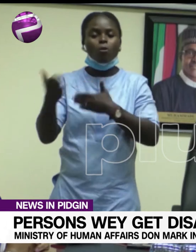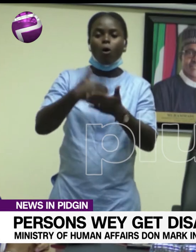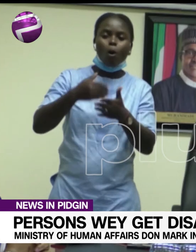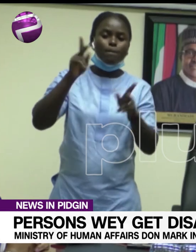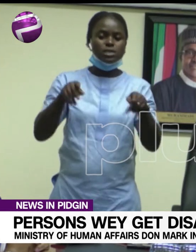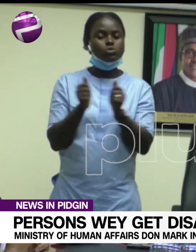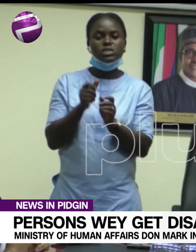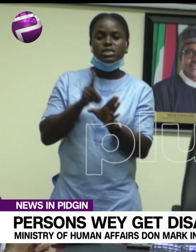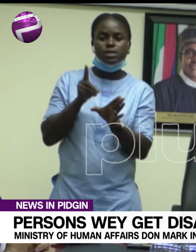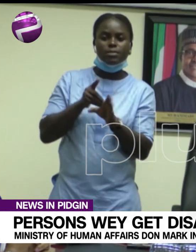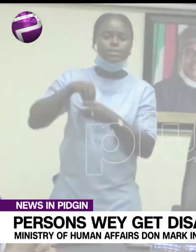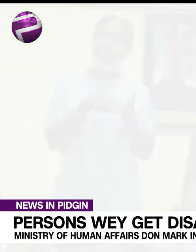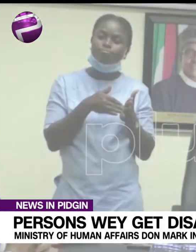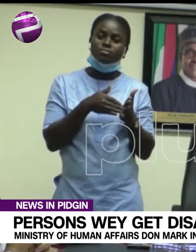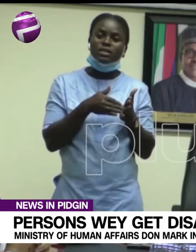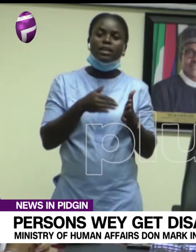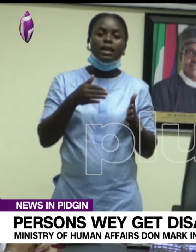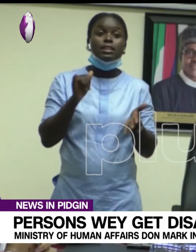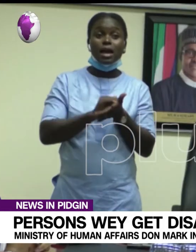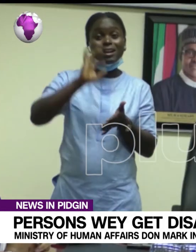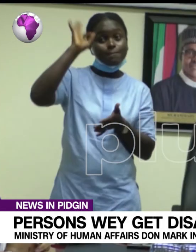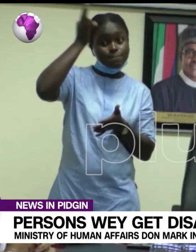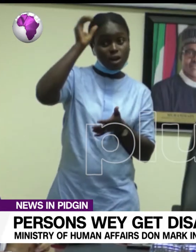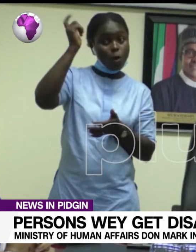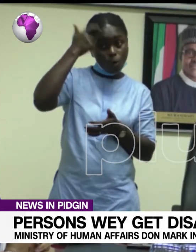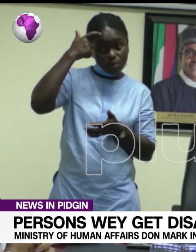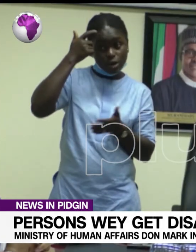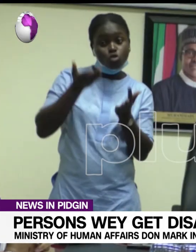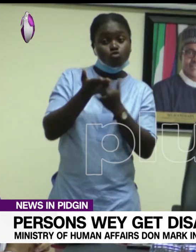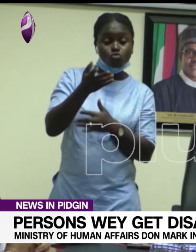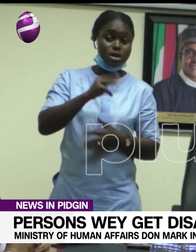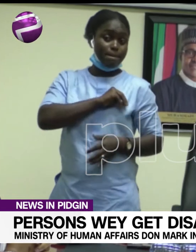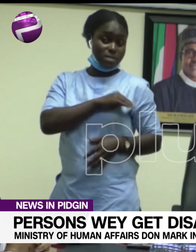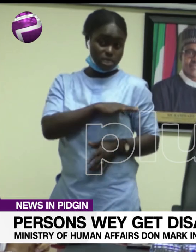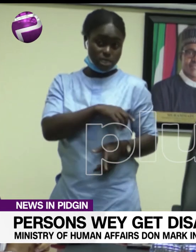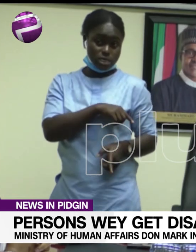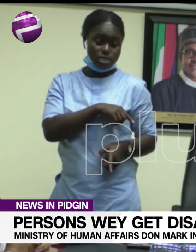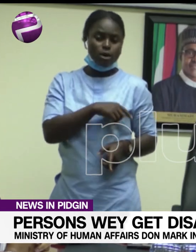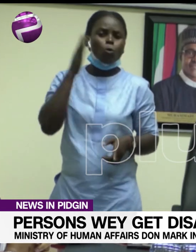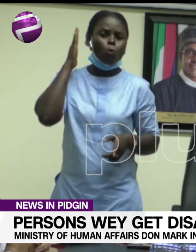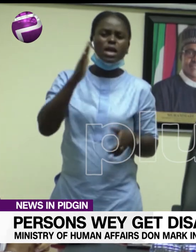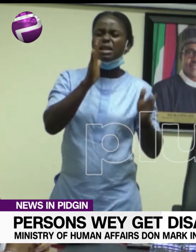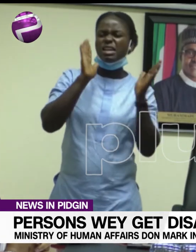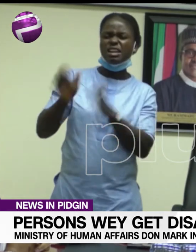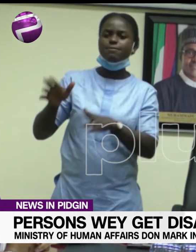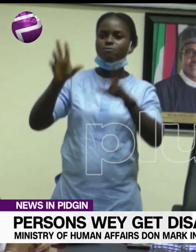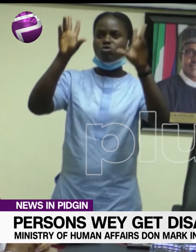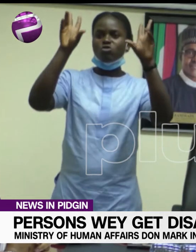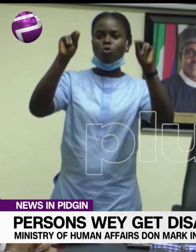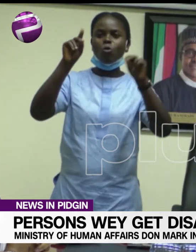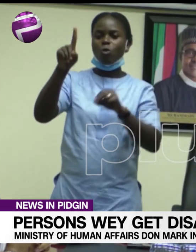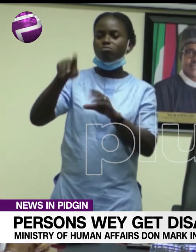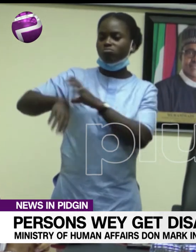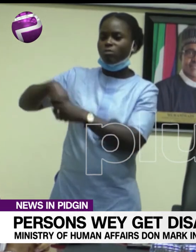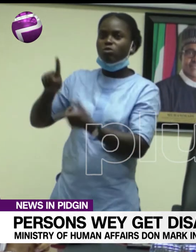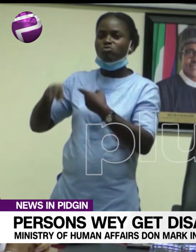with disabilities in Nigeria. The Federal Government, through the Ministry, will leave no stone unturned to